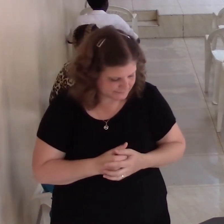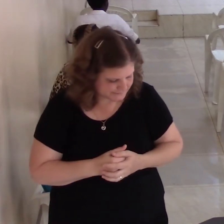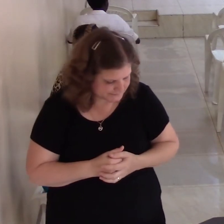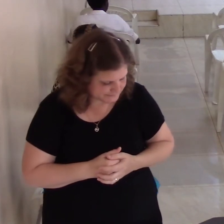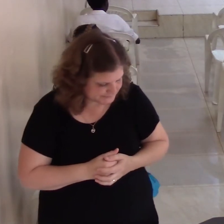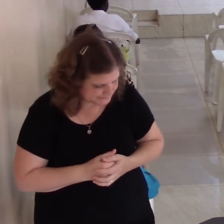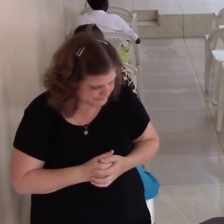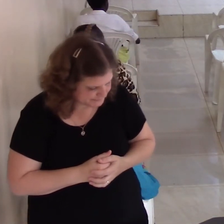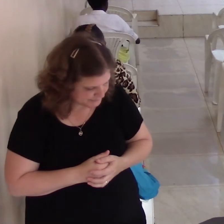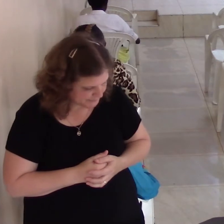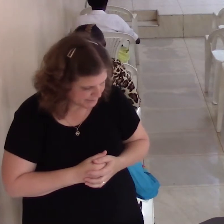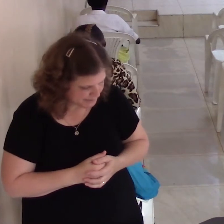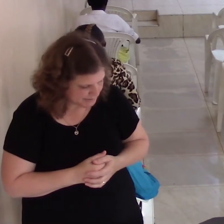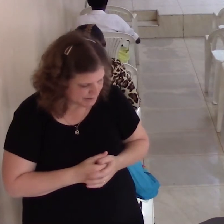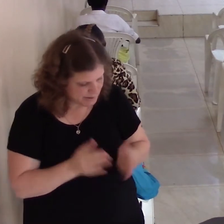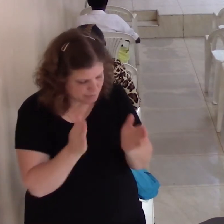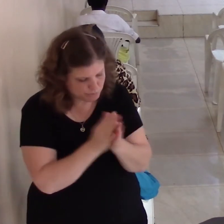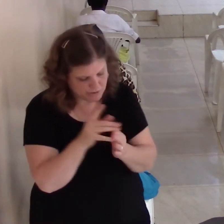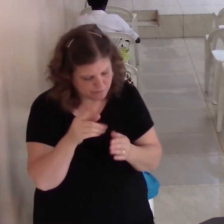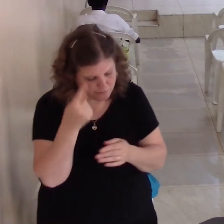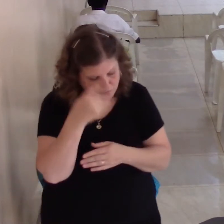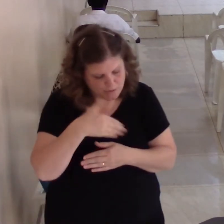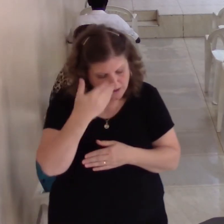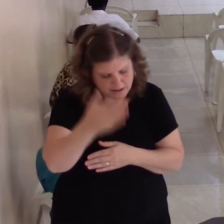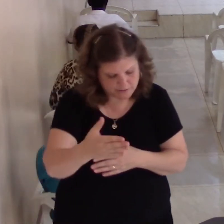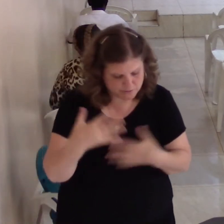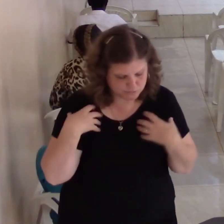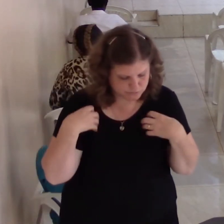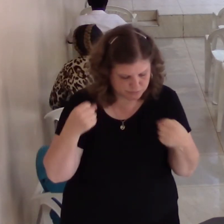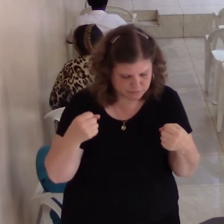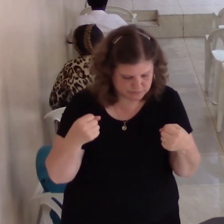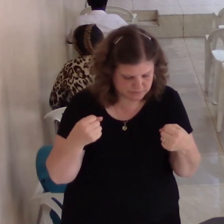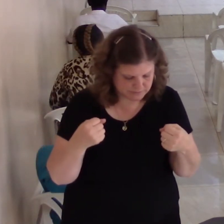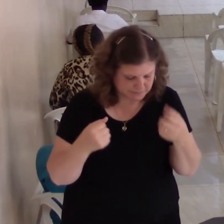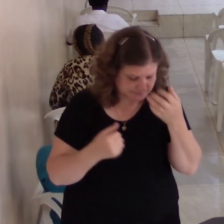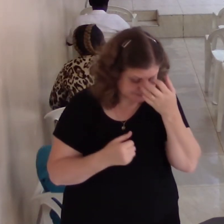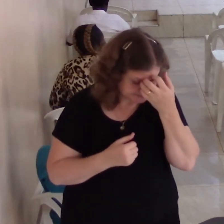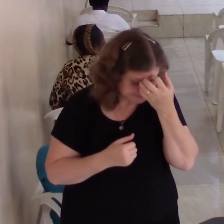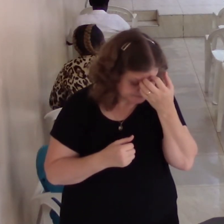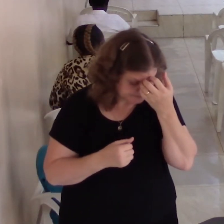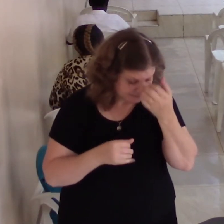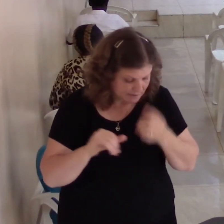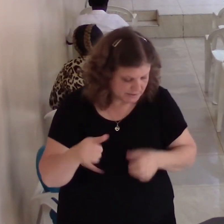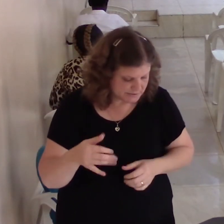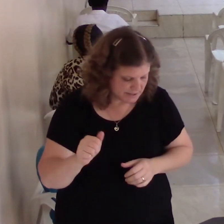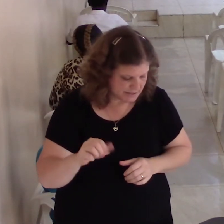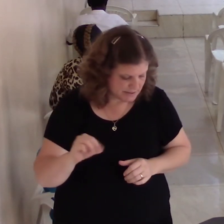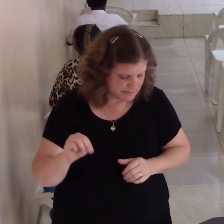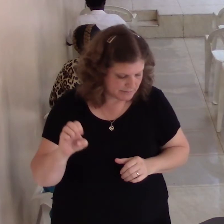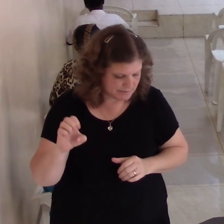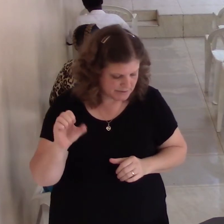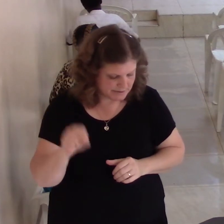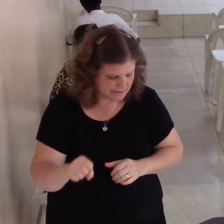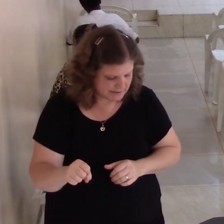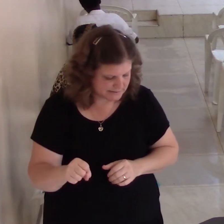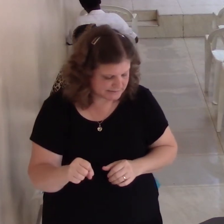Also, pray for others, physical reasons. That's about true. James 5.13 says, If any sick among you, is any among